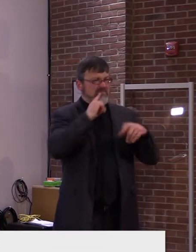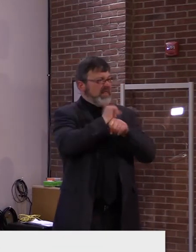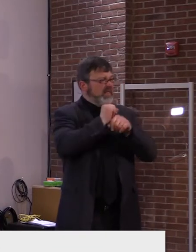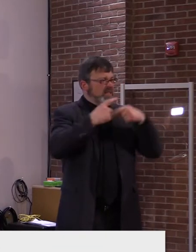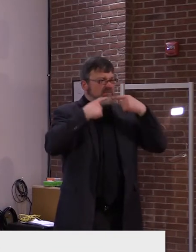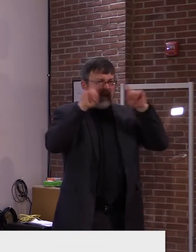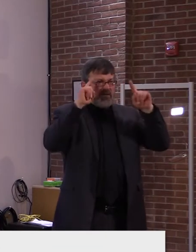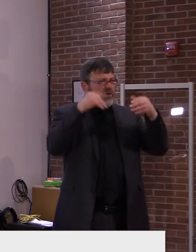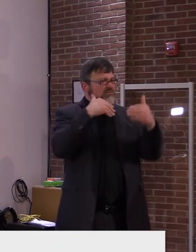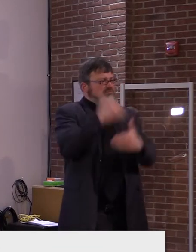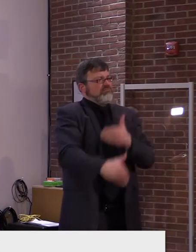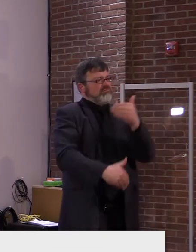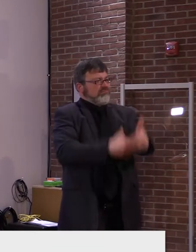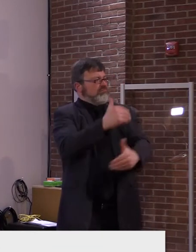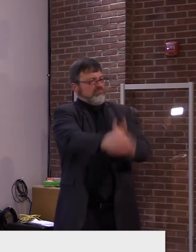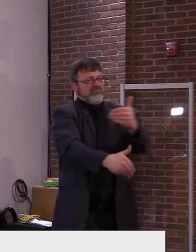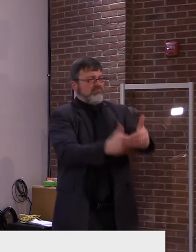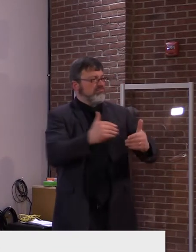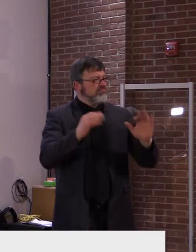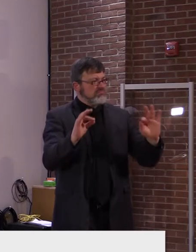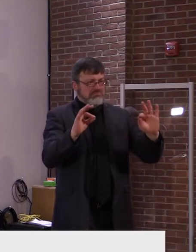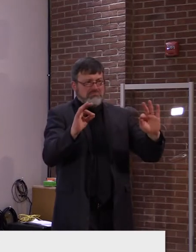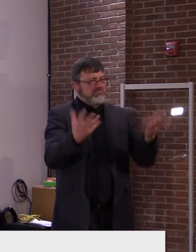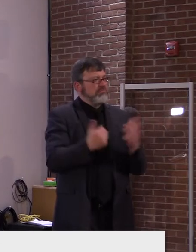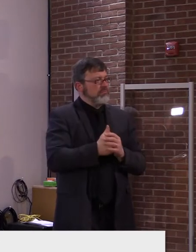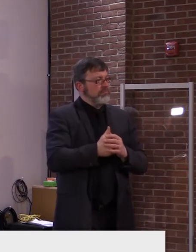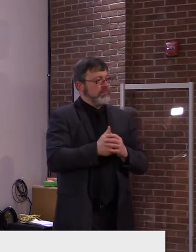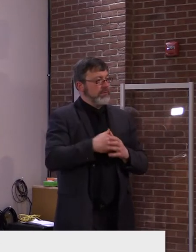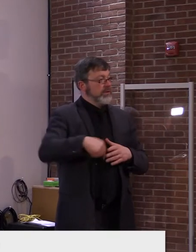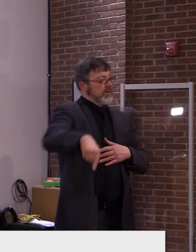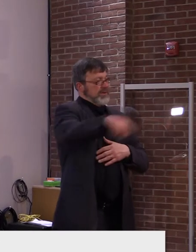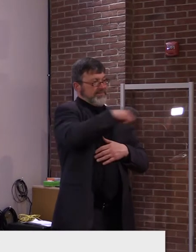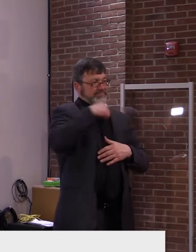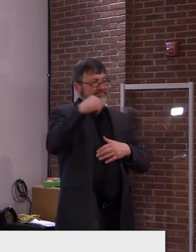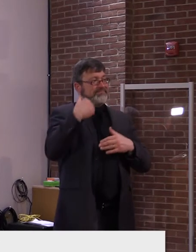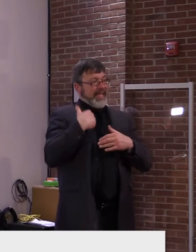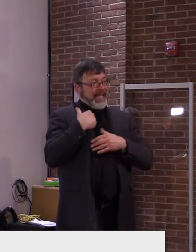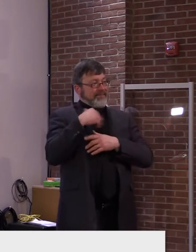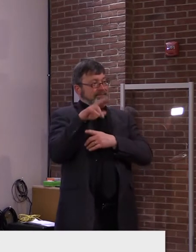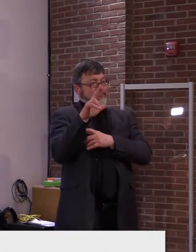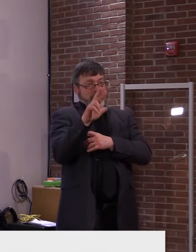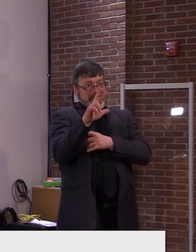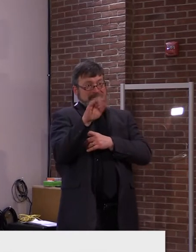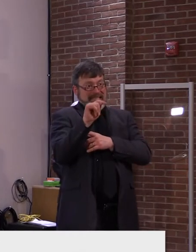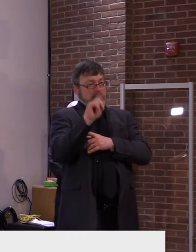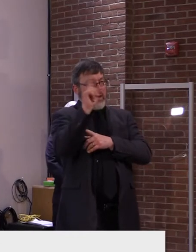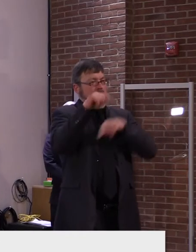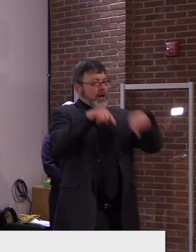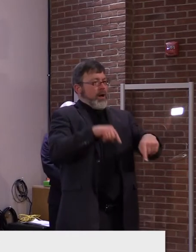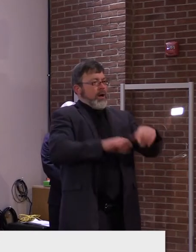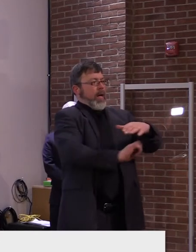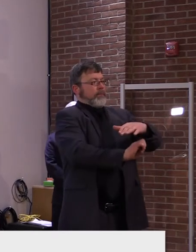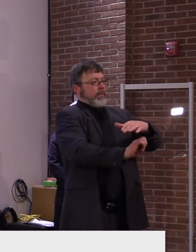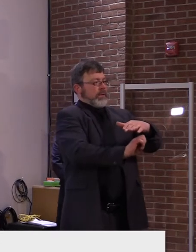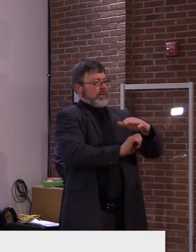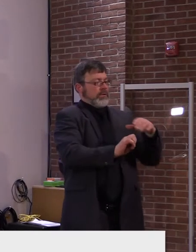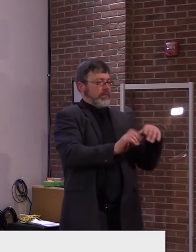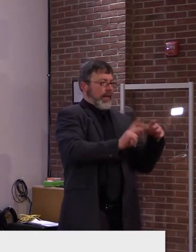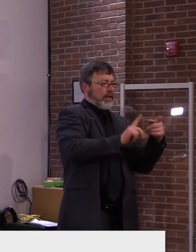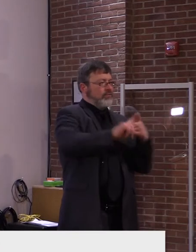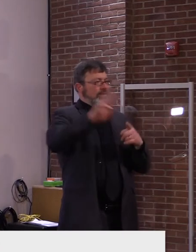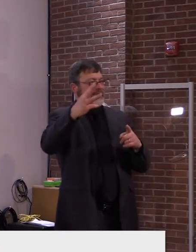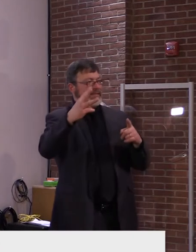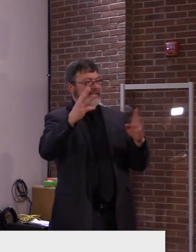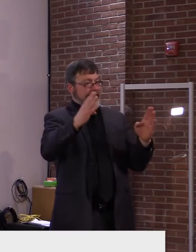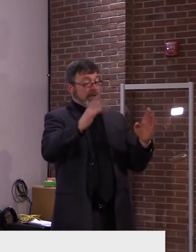to clarify, we, um, we have three feet at grades K through six, but 60 in grades seven to 12. And, uh, when